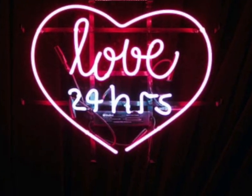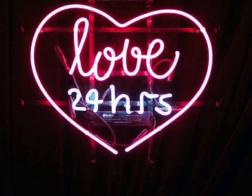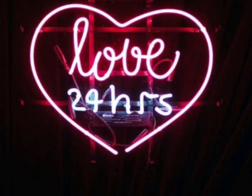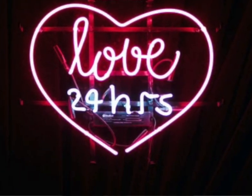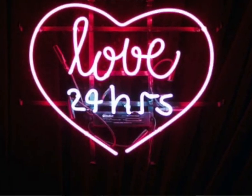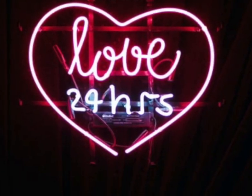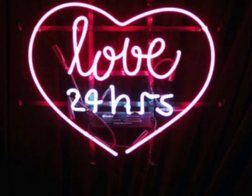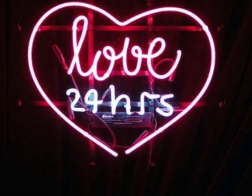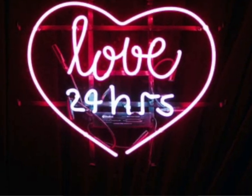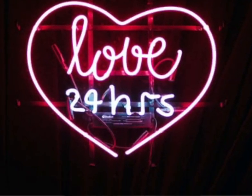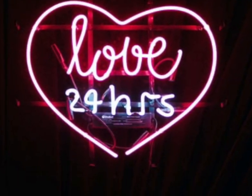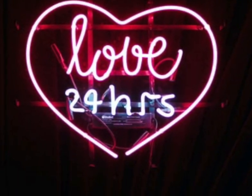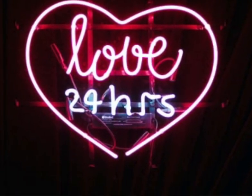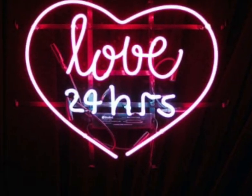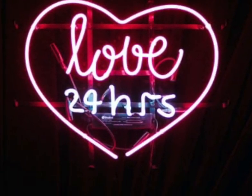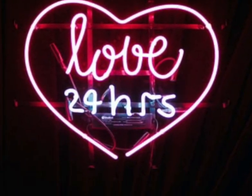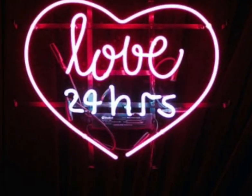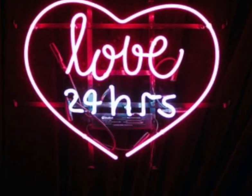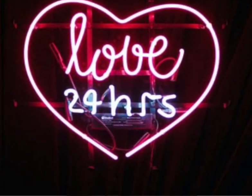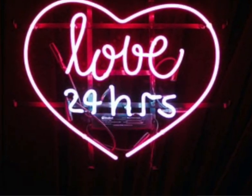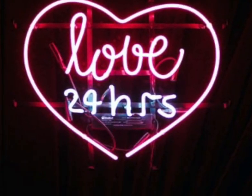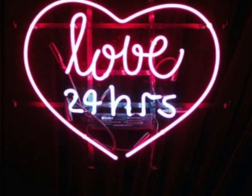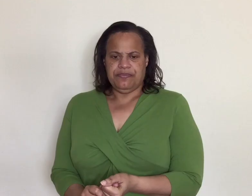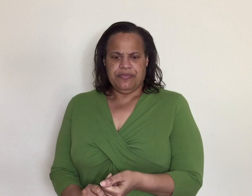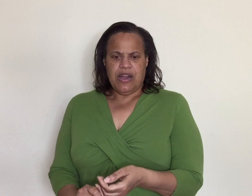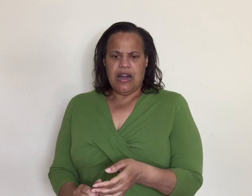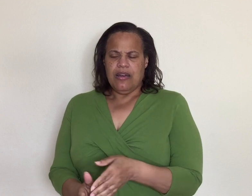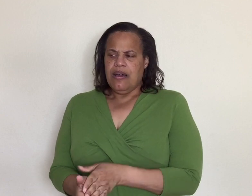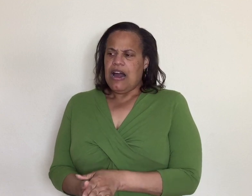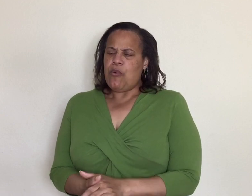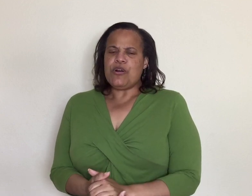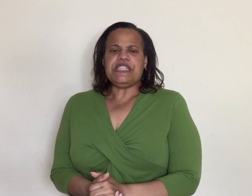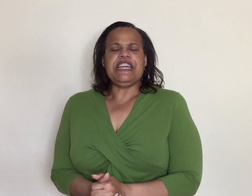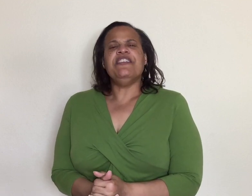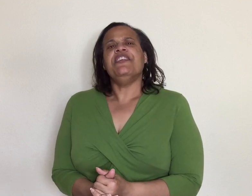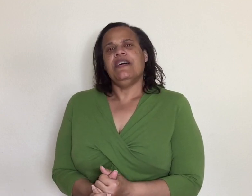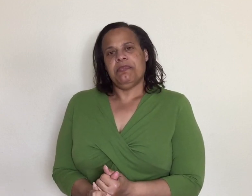and she said had me so bad off i wanted to give up